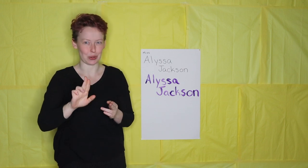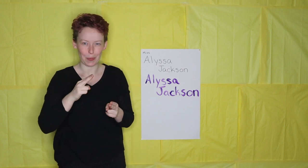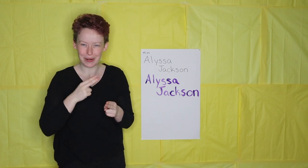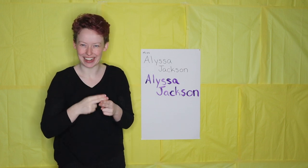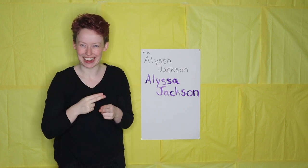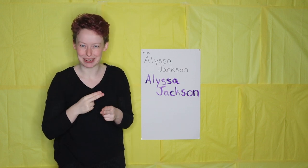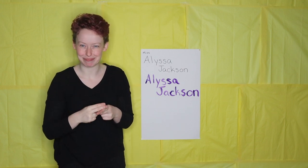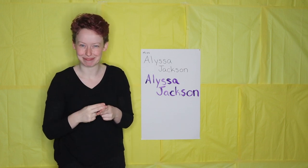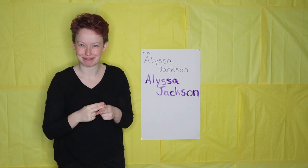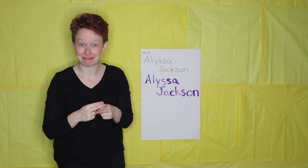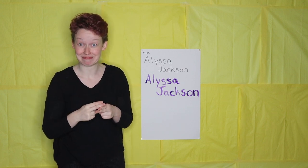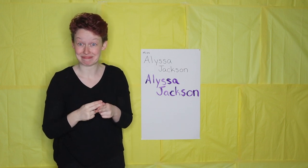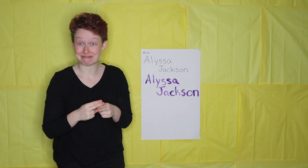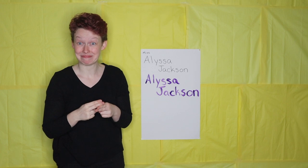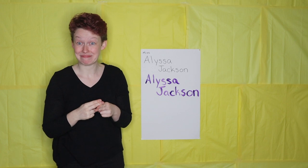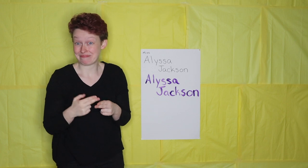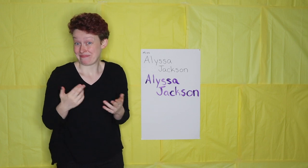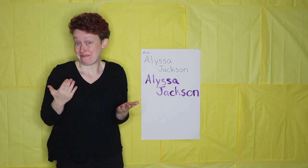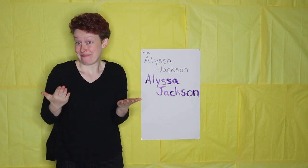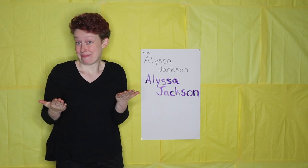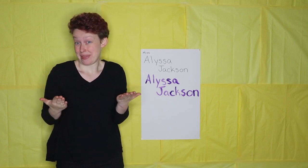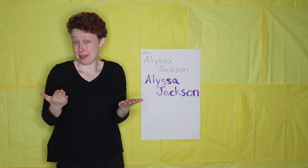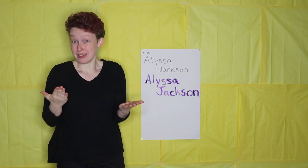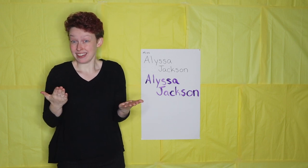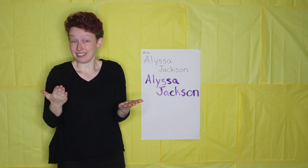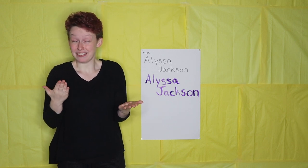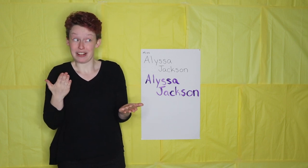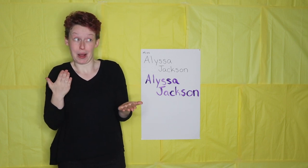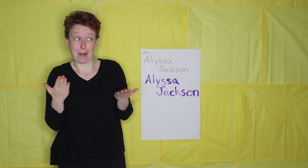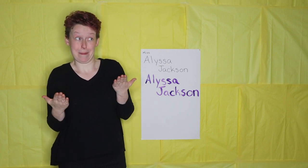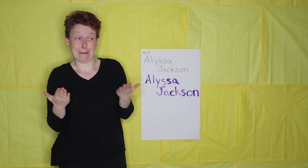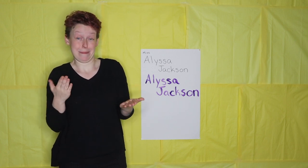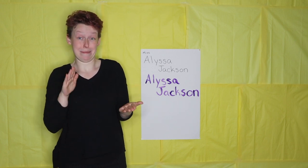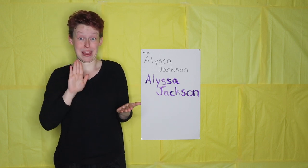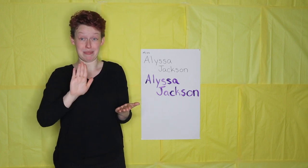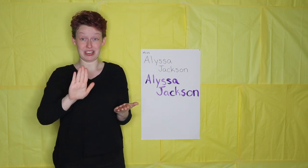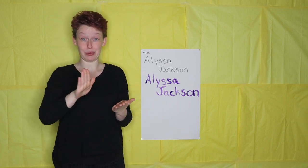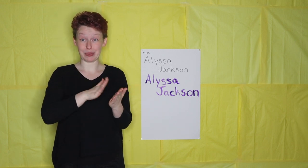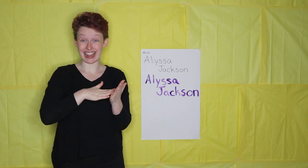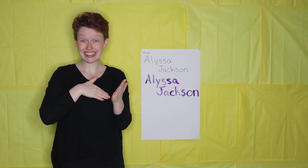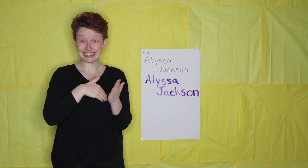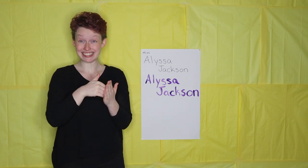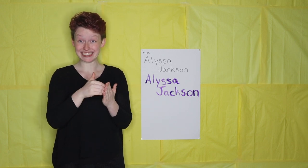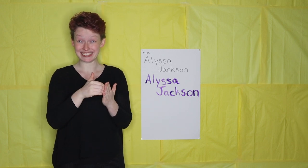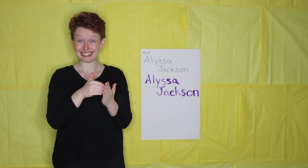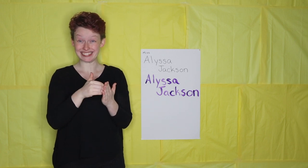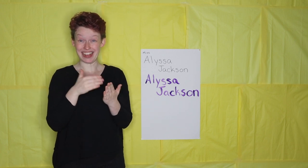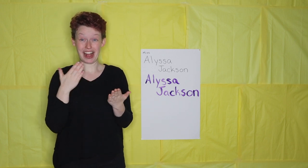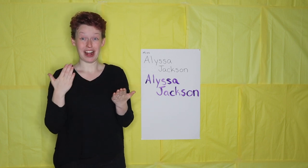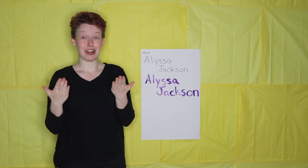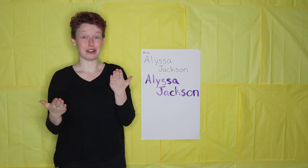your name. Maybe. Maybe you'll paint.